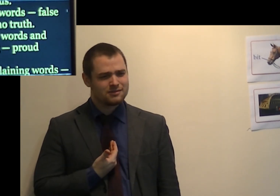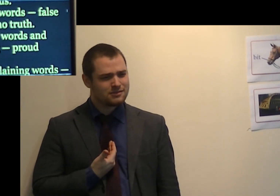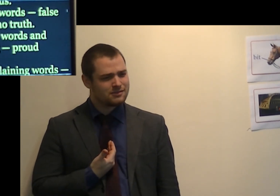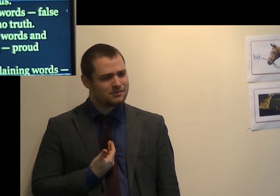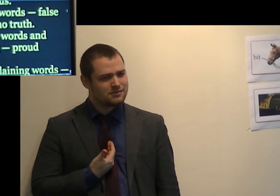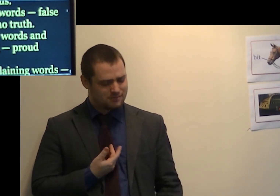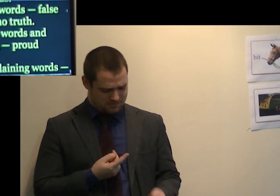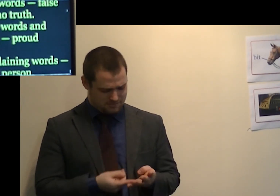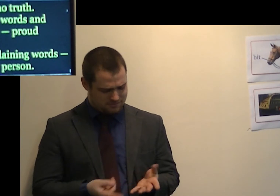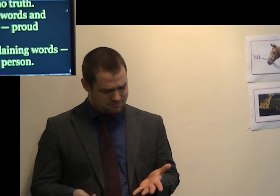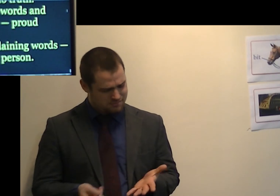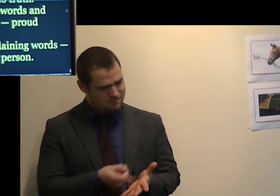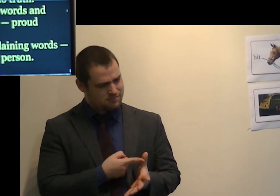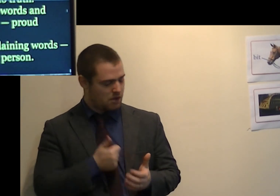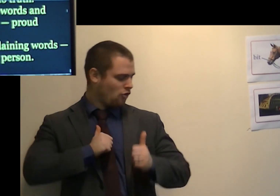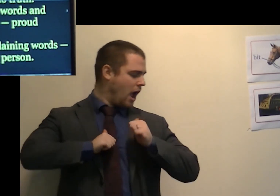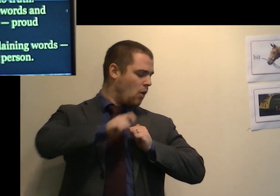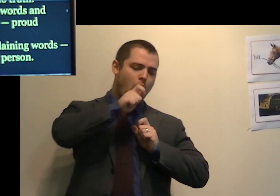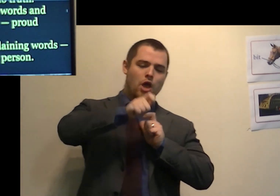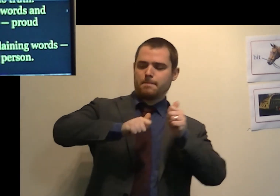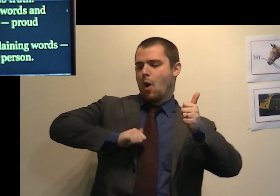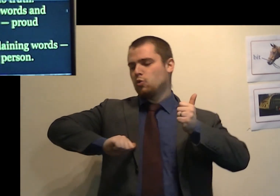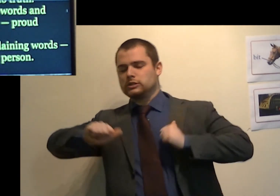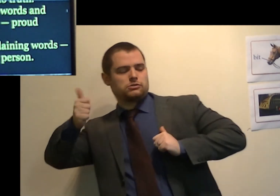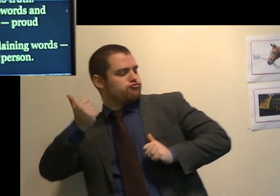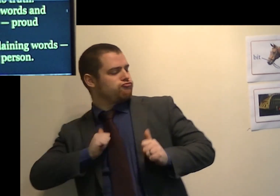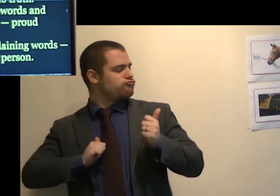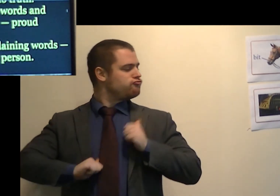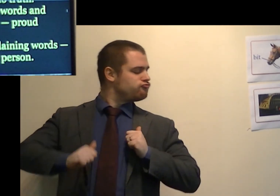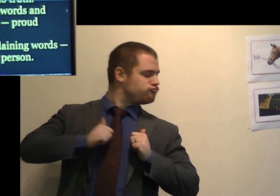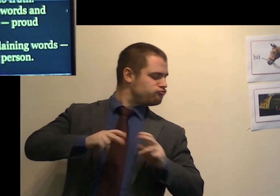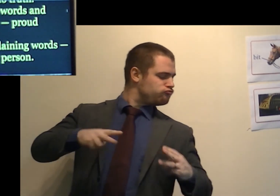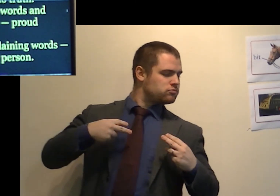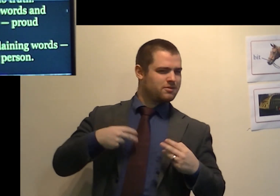Number five, proud words and boasting. Proud person.